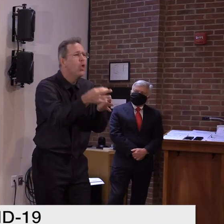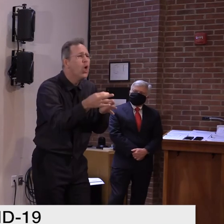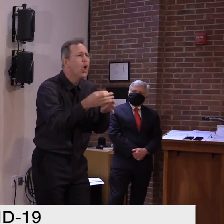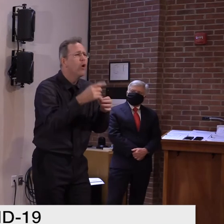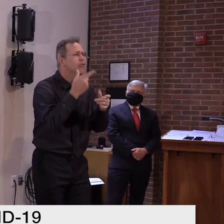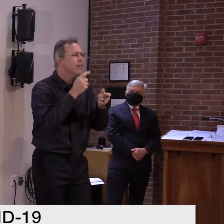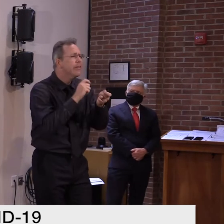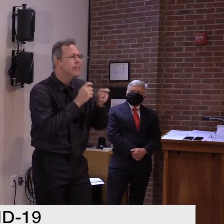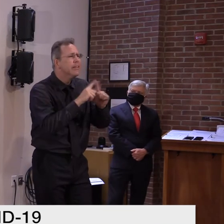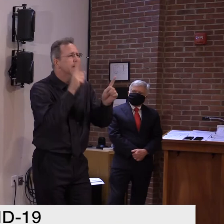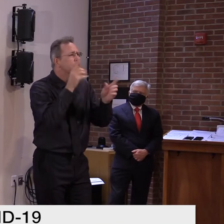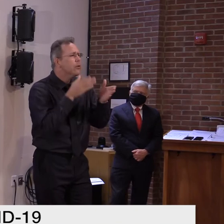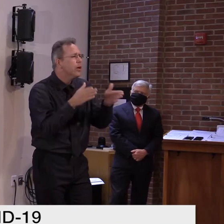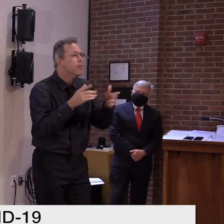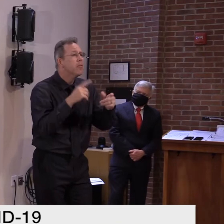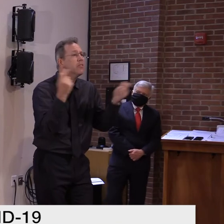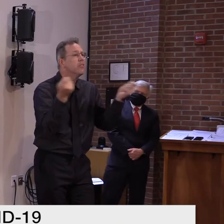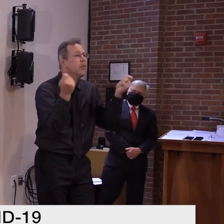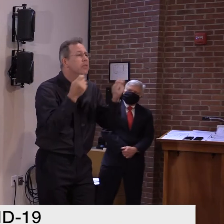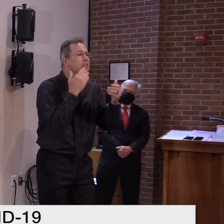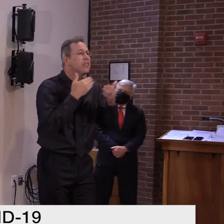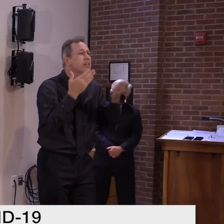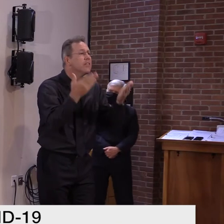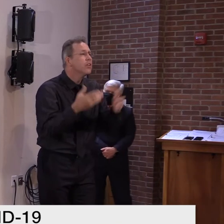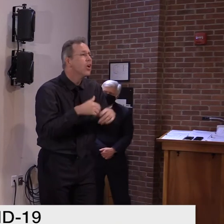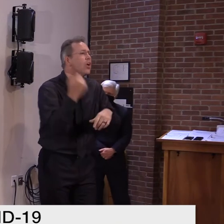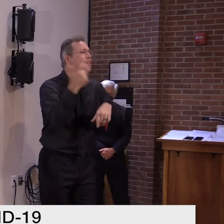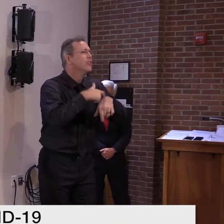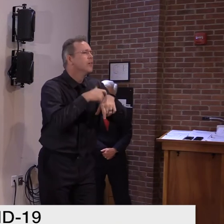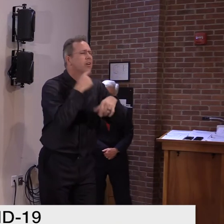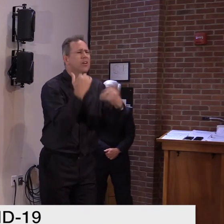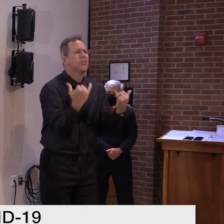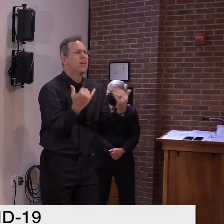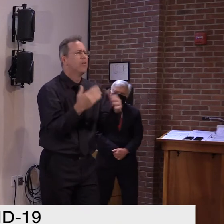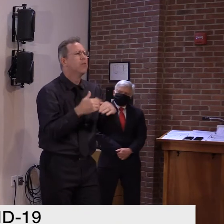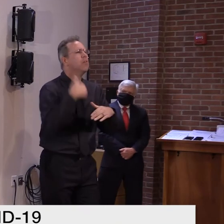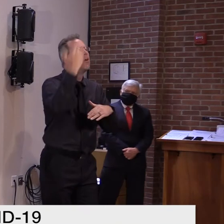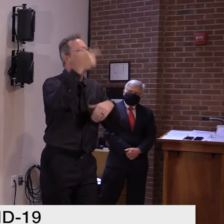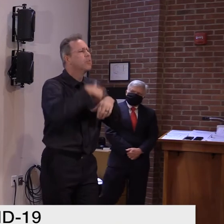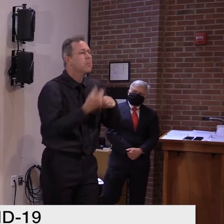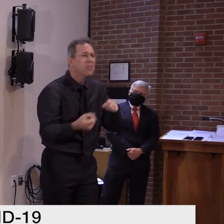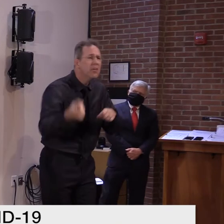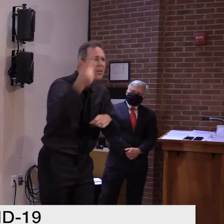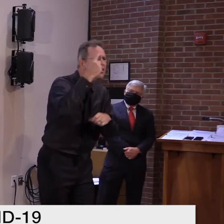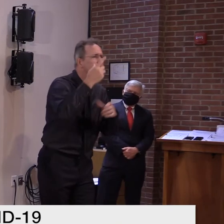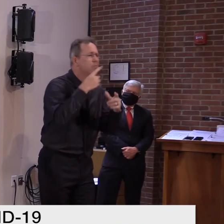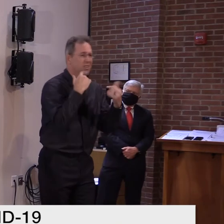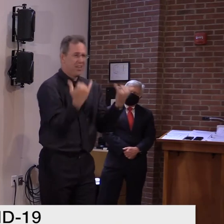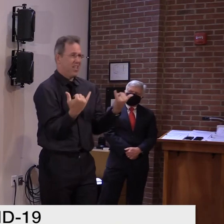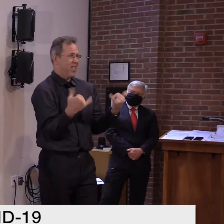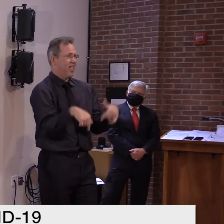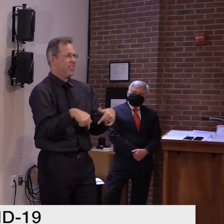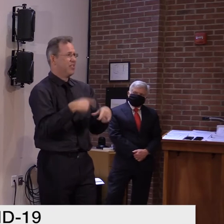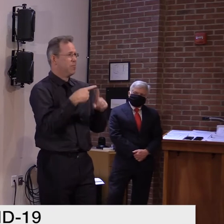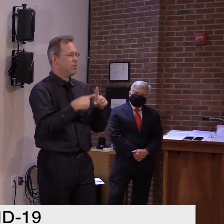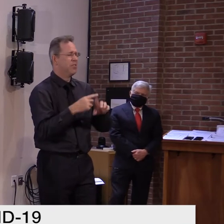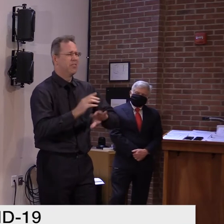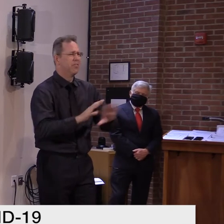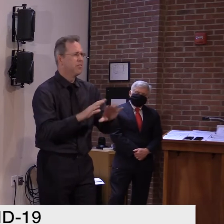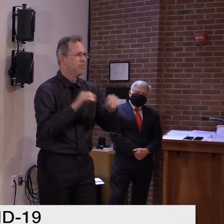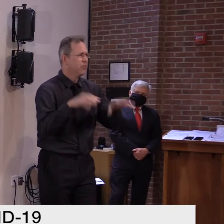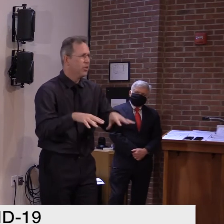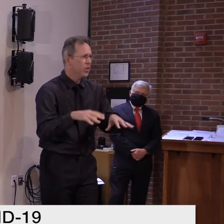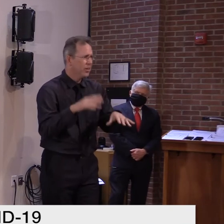another time with the rest of the family when we get this under control, but it's not right now. Um, we're at a critical time here in Vermont